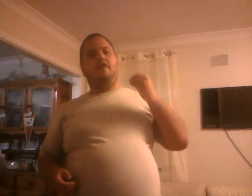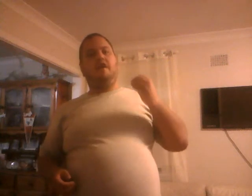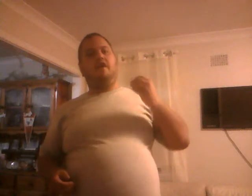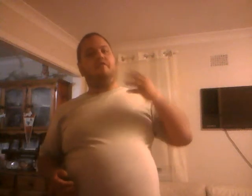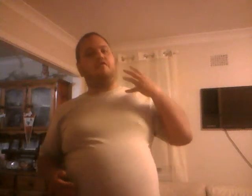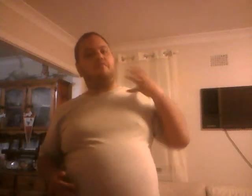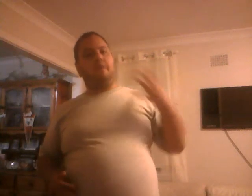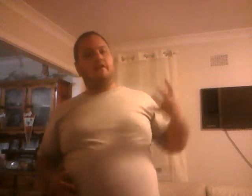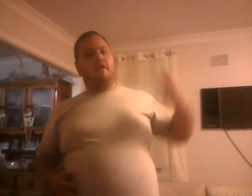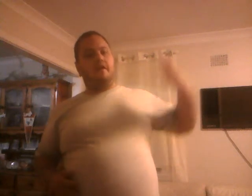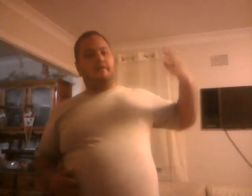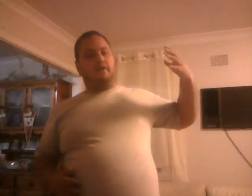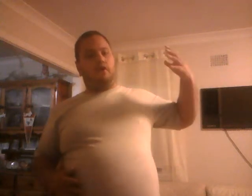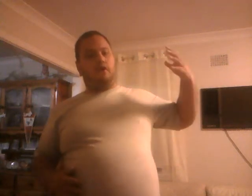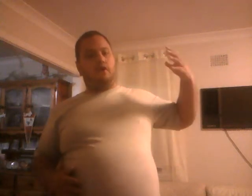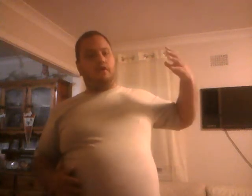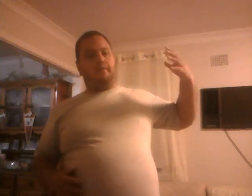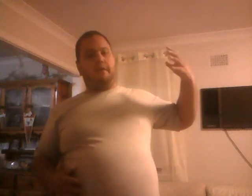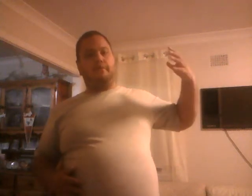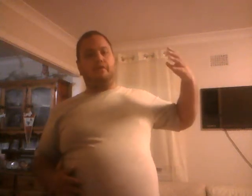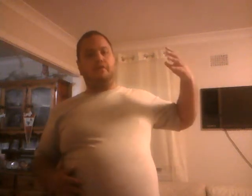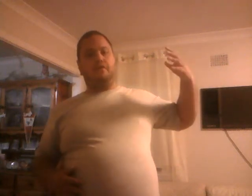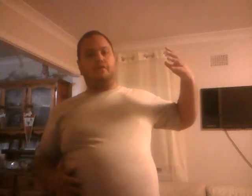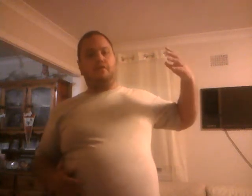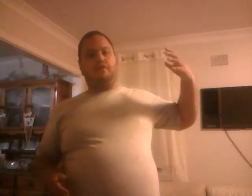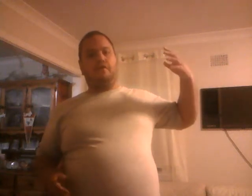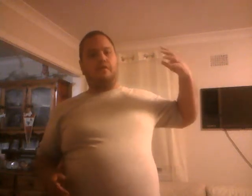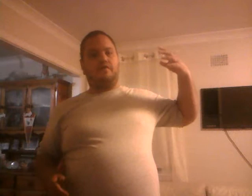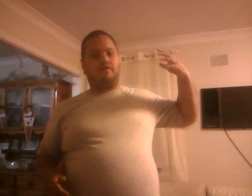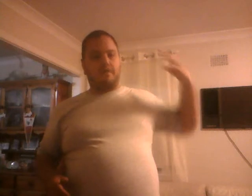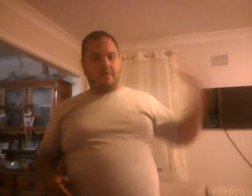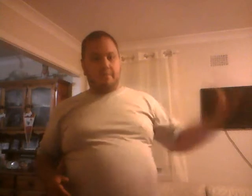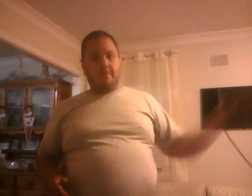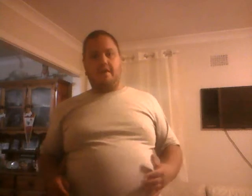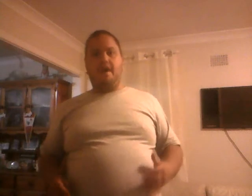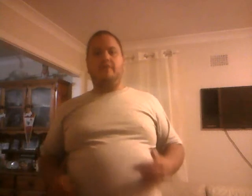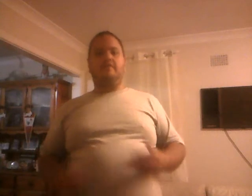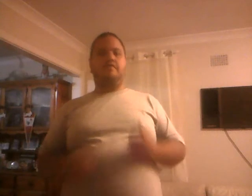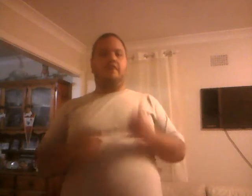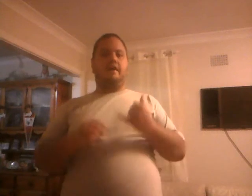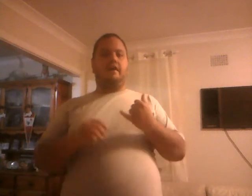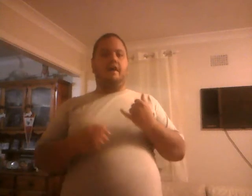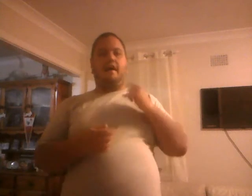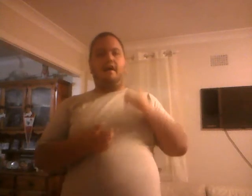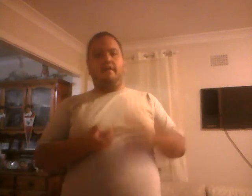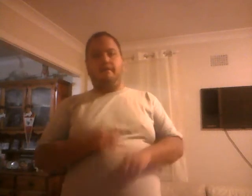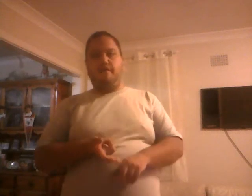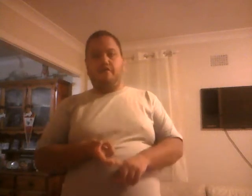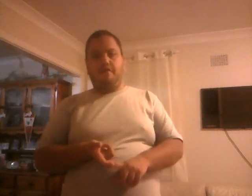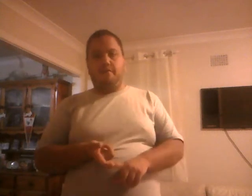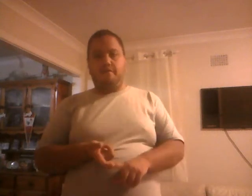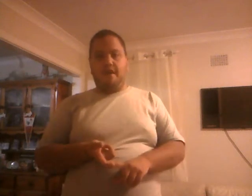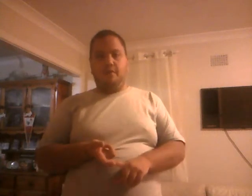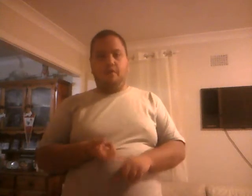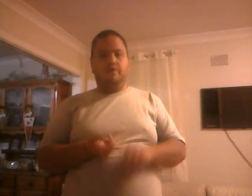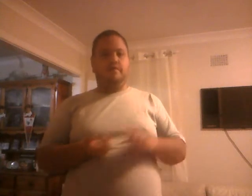a sign of respect for the people who dressed up as the characters. Like Carrie Fisher from the Star Wars.